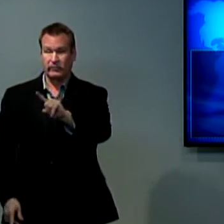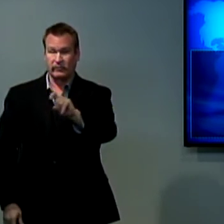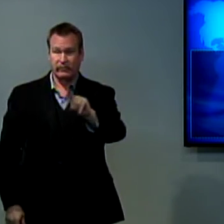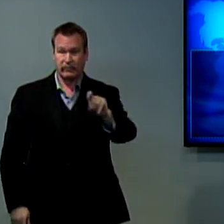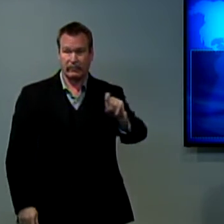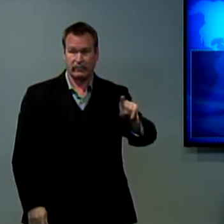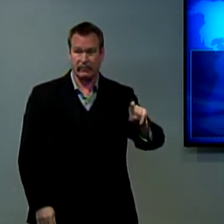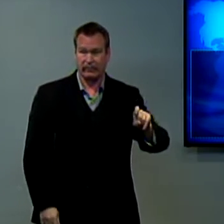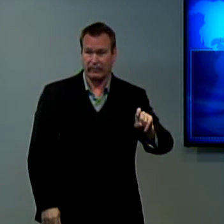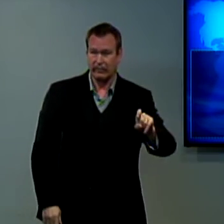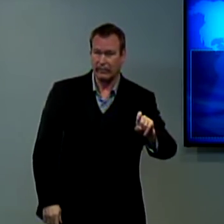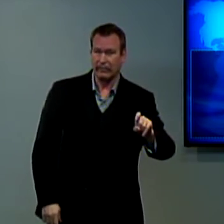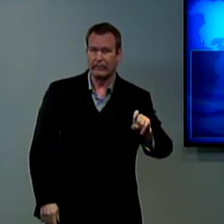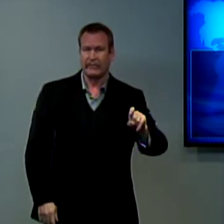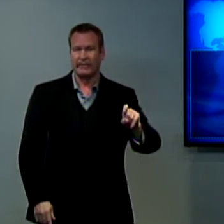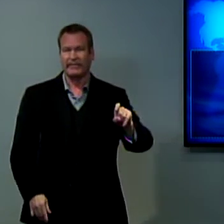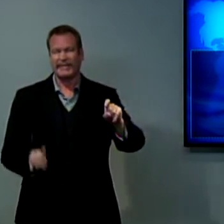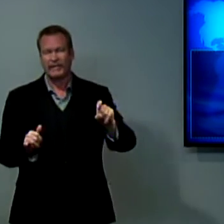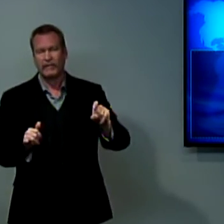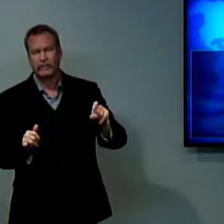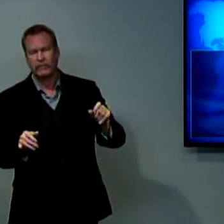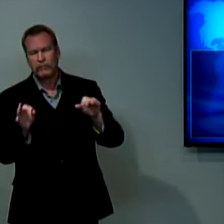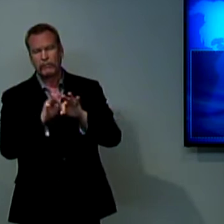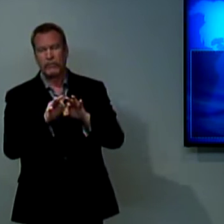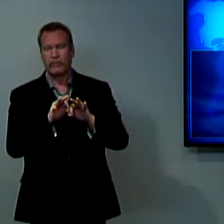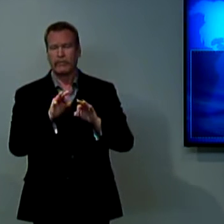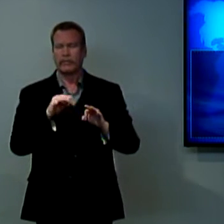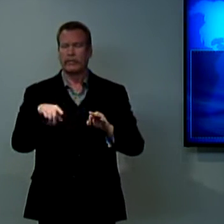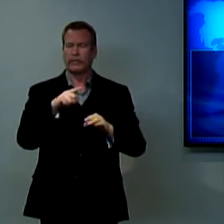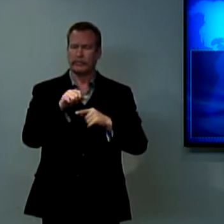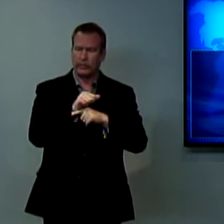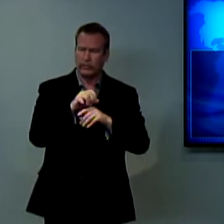Do you do that as you follow Jesus Christ? Why don't you ask yourself if this question is funny?